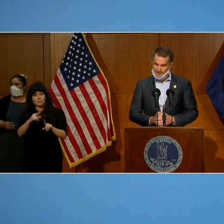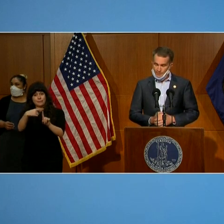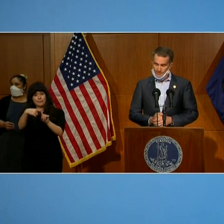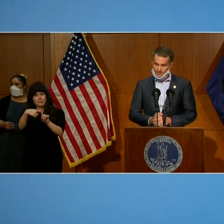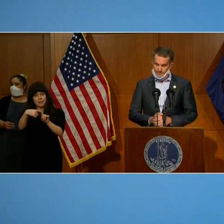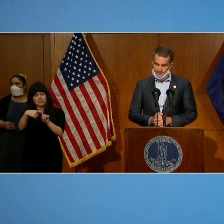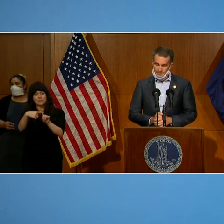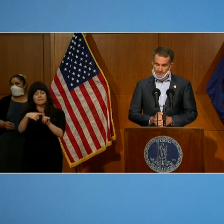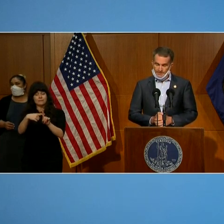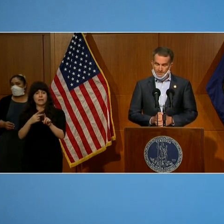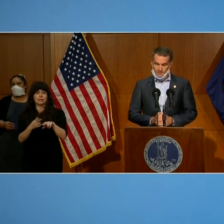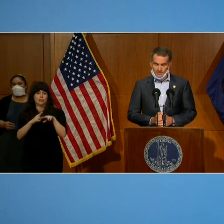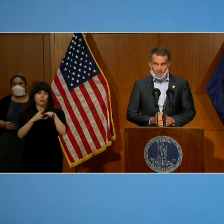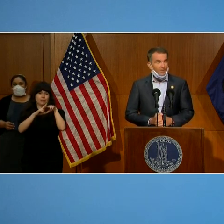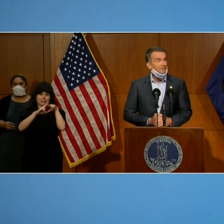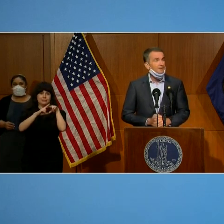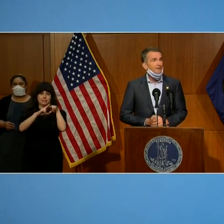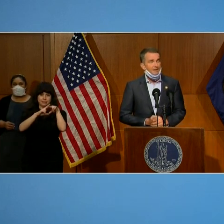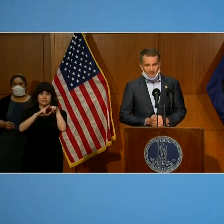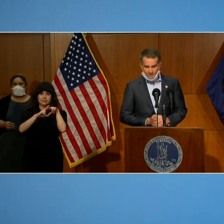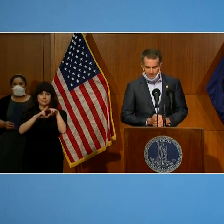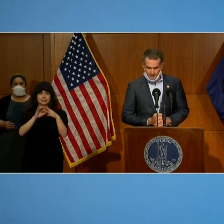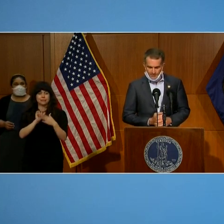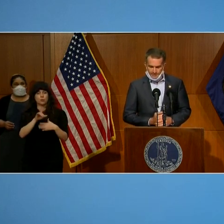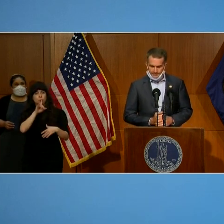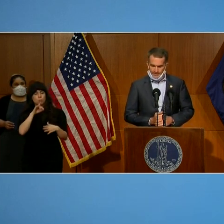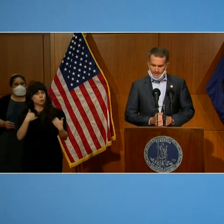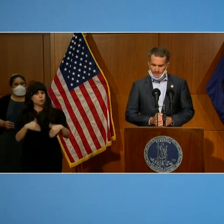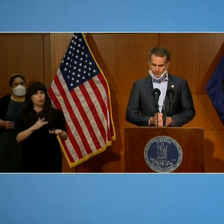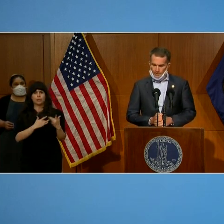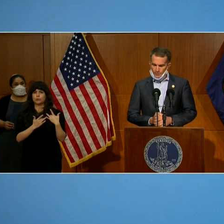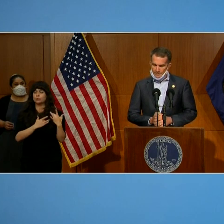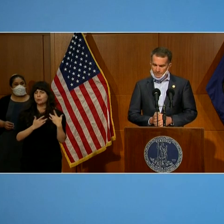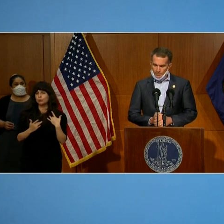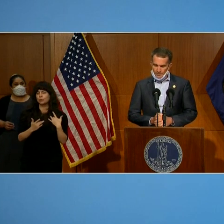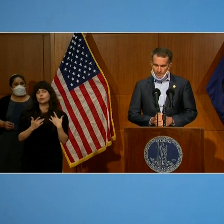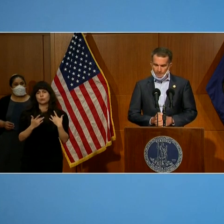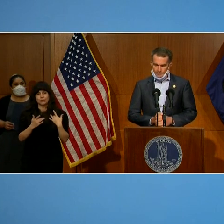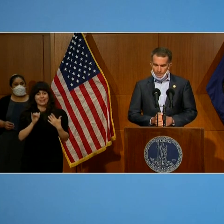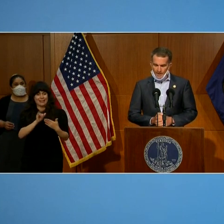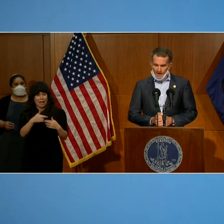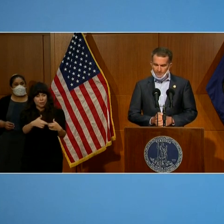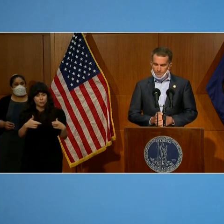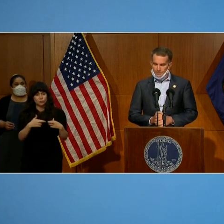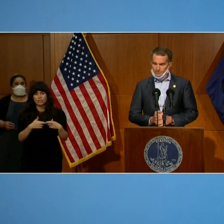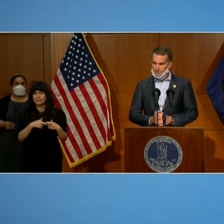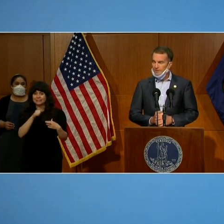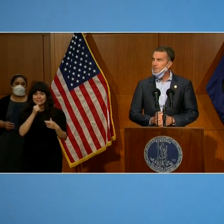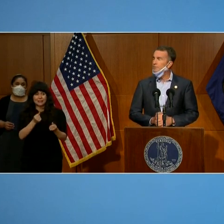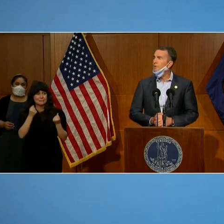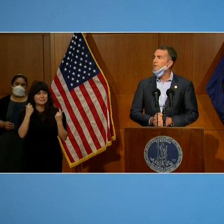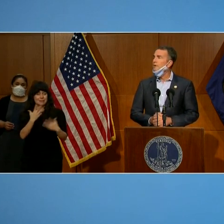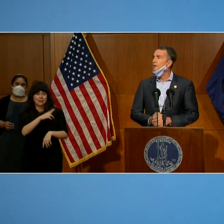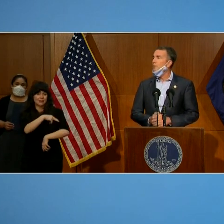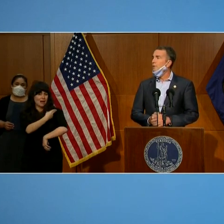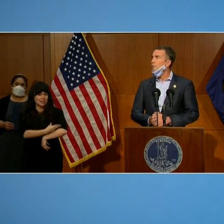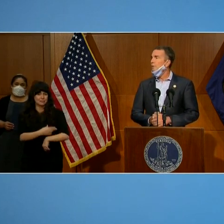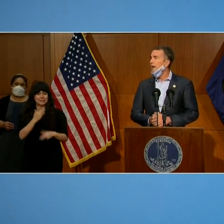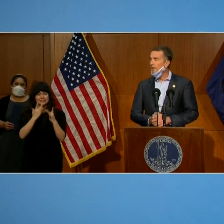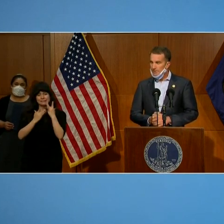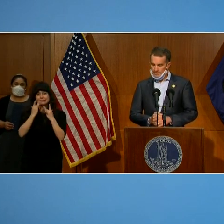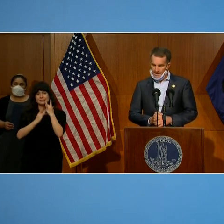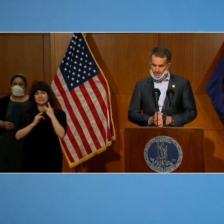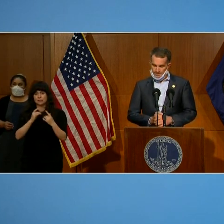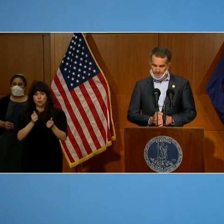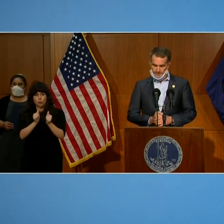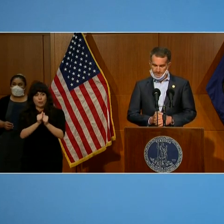been increasing. This is especially concerning for a region where there are fewer hospitals, especially with critical